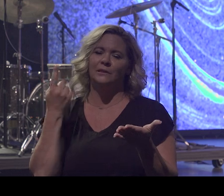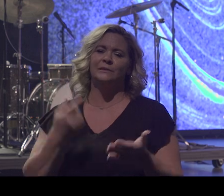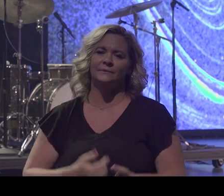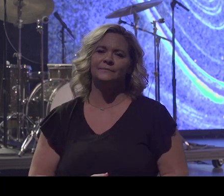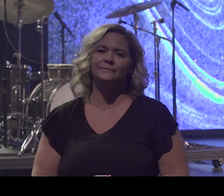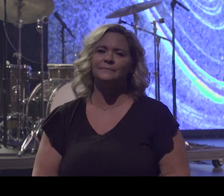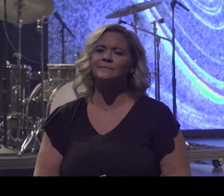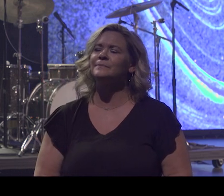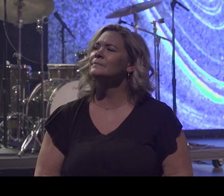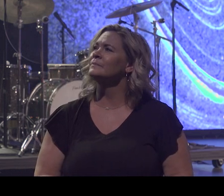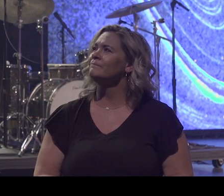Always.